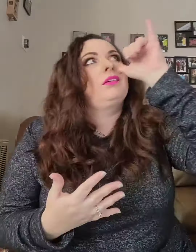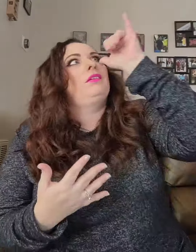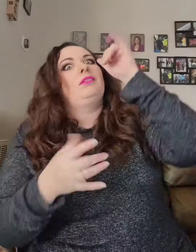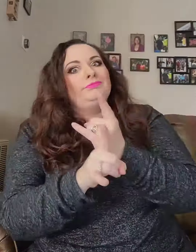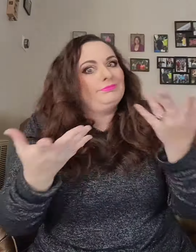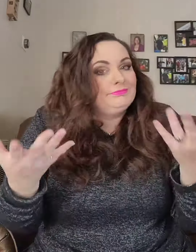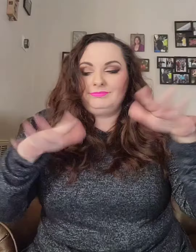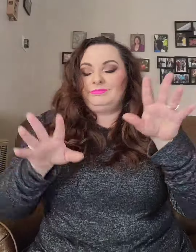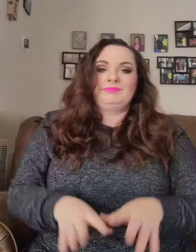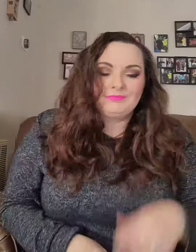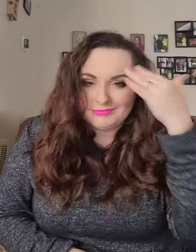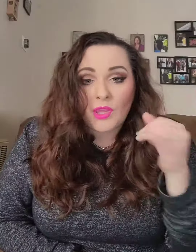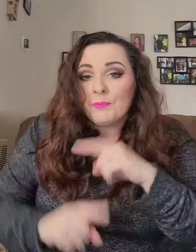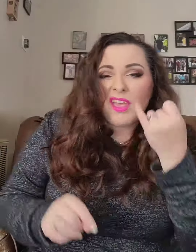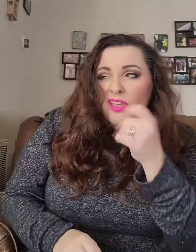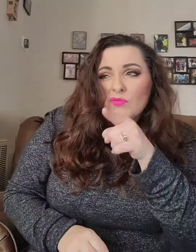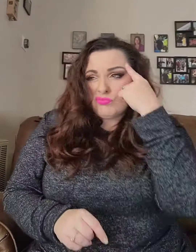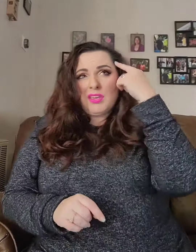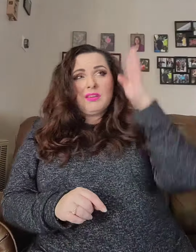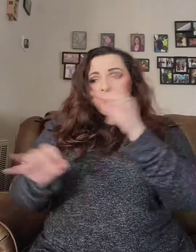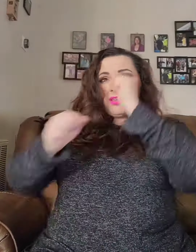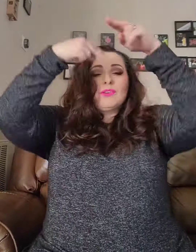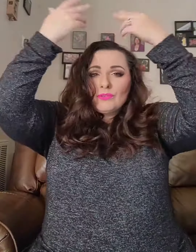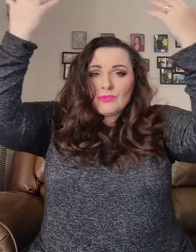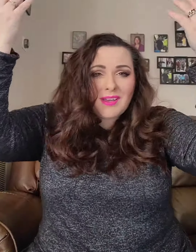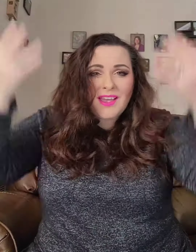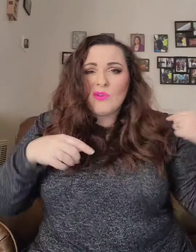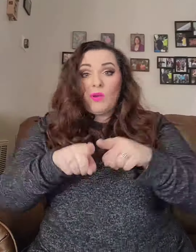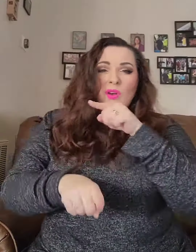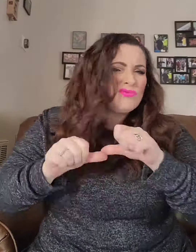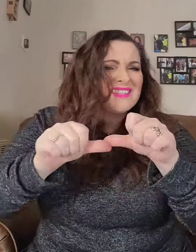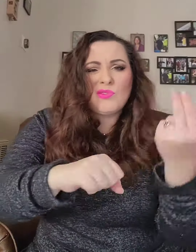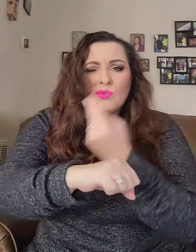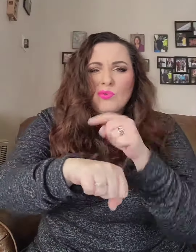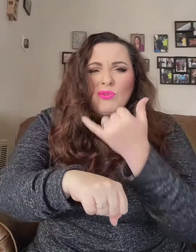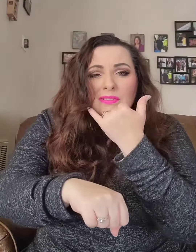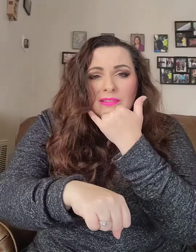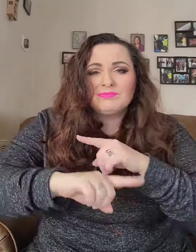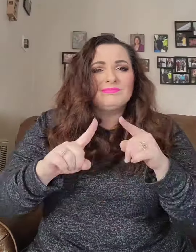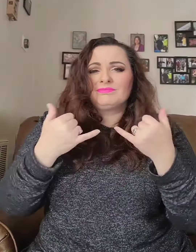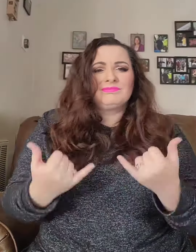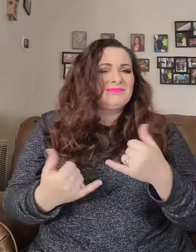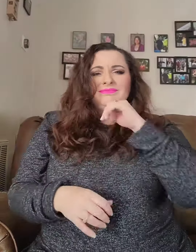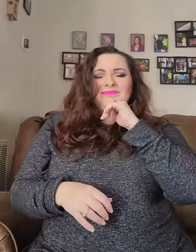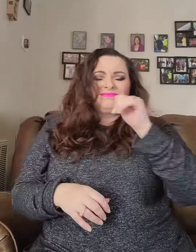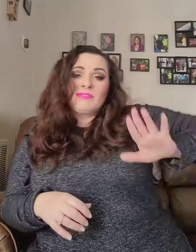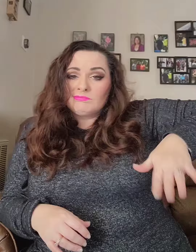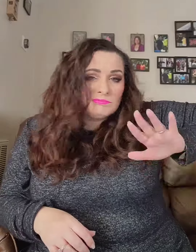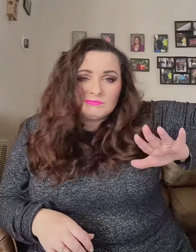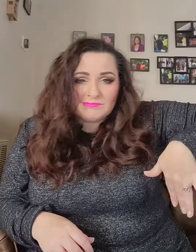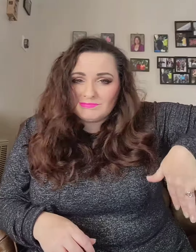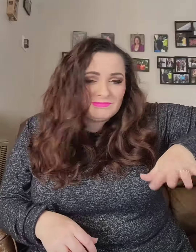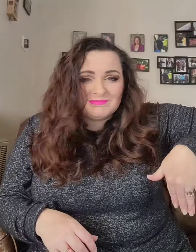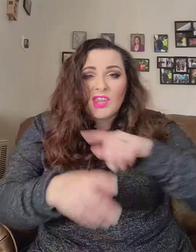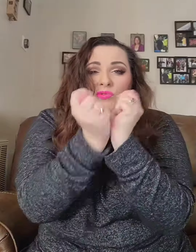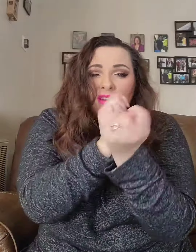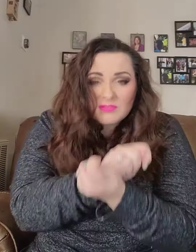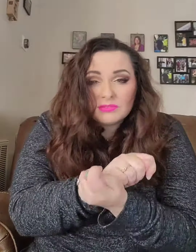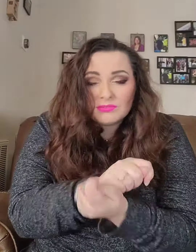'all really think that he coming to bring you to heaven After you been running every day to Satan's house Then you gon' want him to save you now After all the time you've been wasting But it ain't too late to start changing now